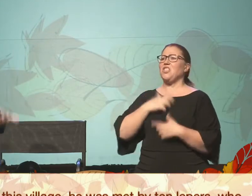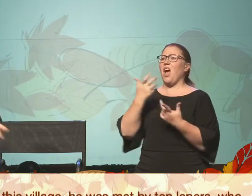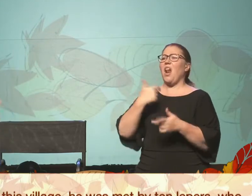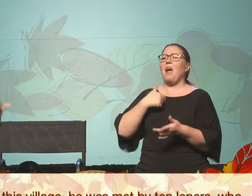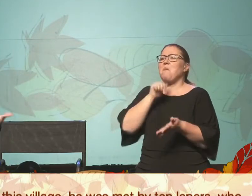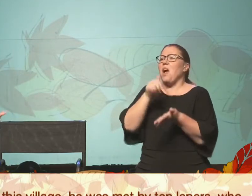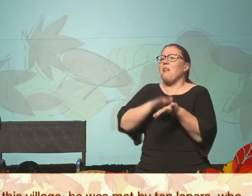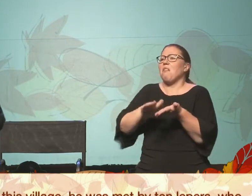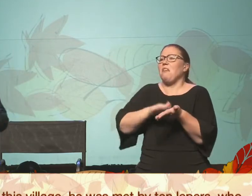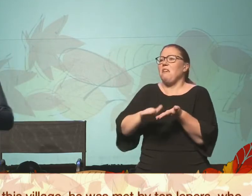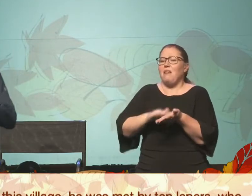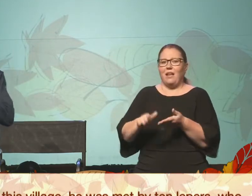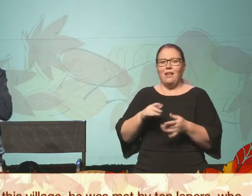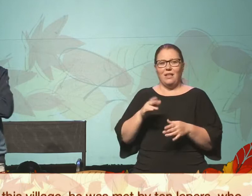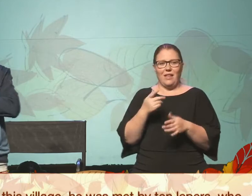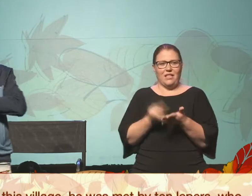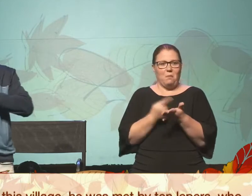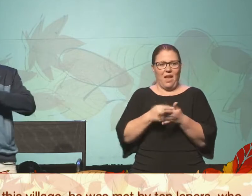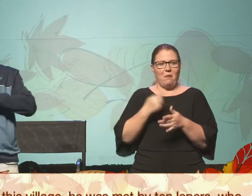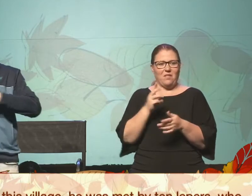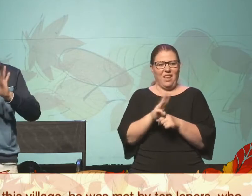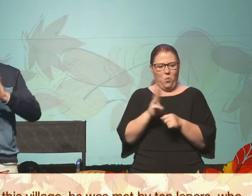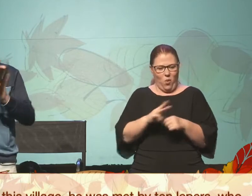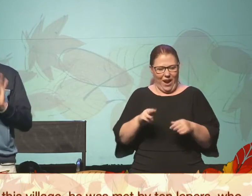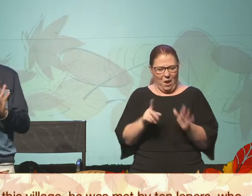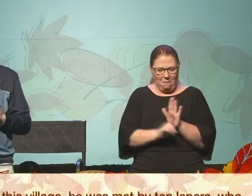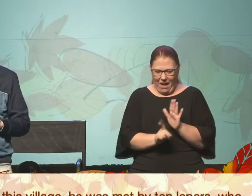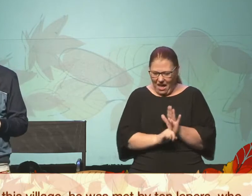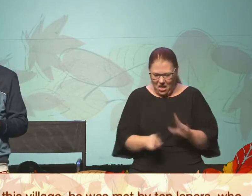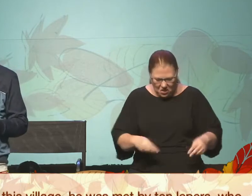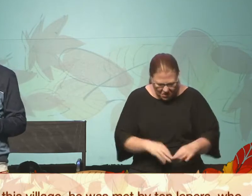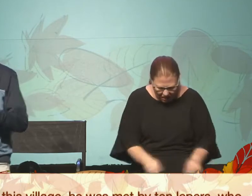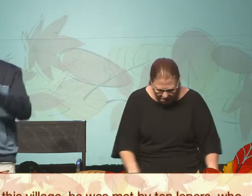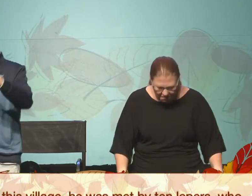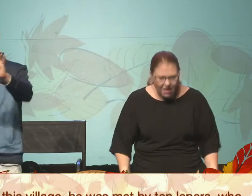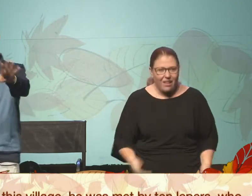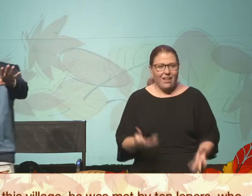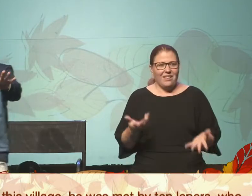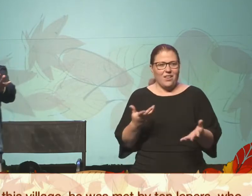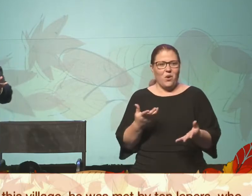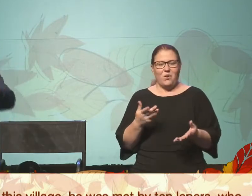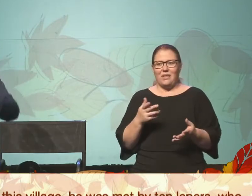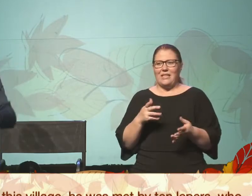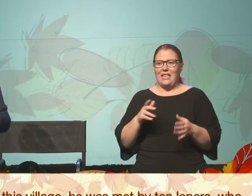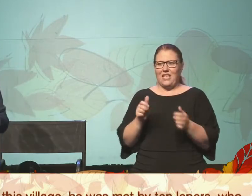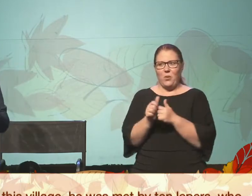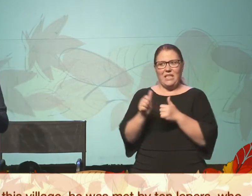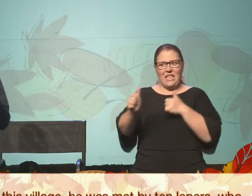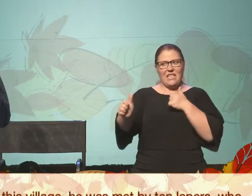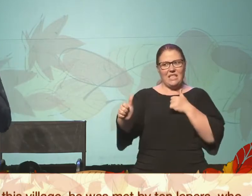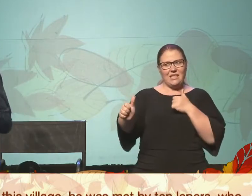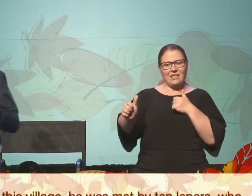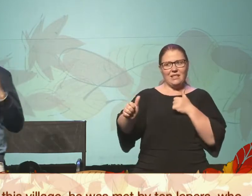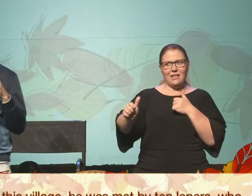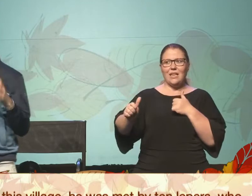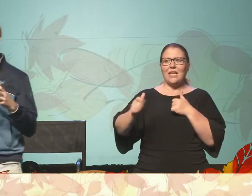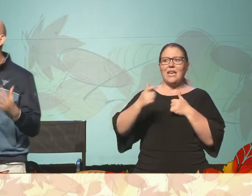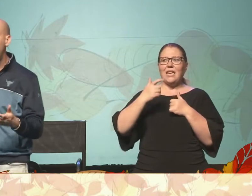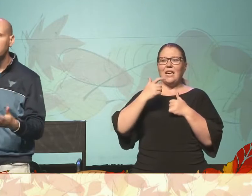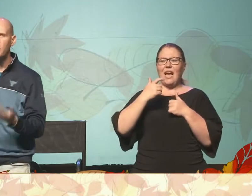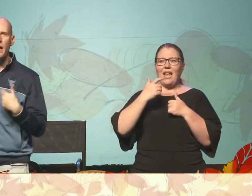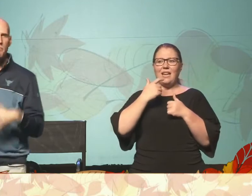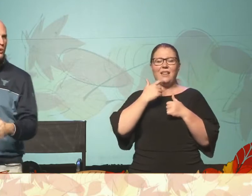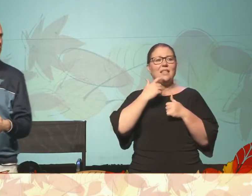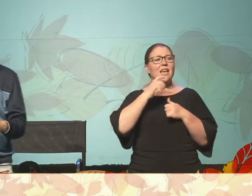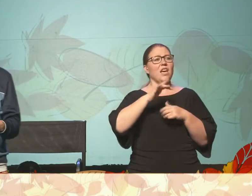Sometimes they would wear bells, right? It was just, they were marked, right? And so they're off in a distance, as you would expect, and they shout, Jesus,